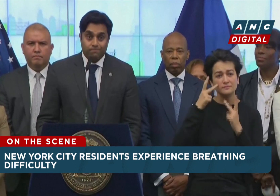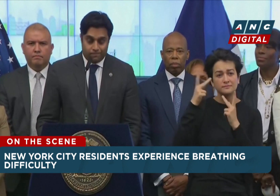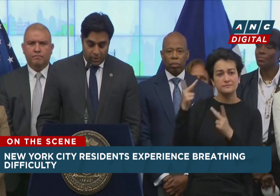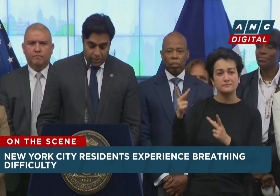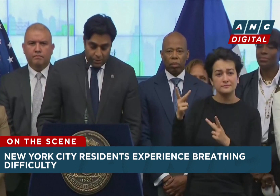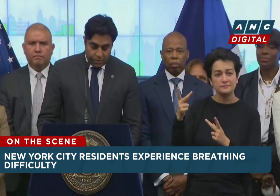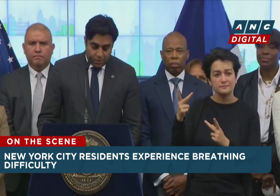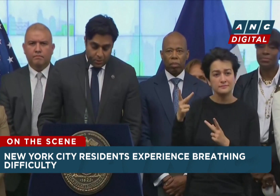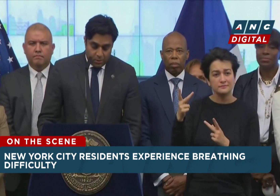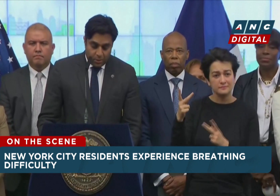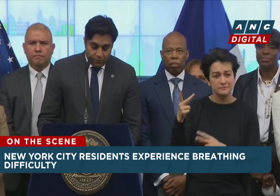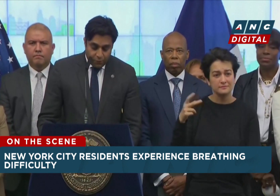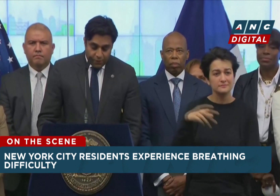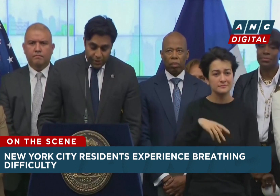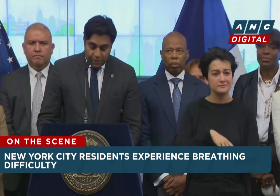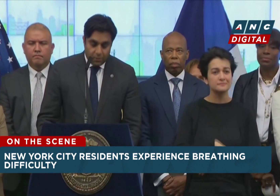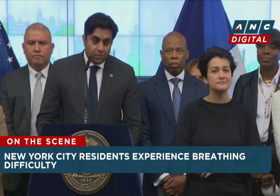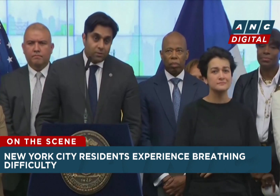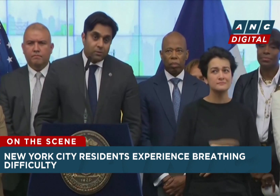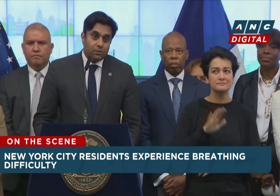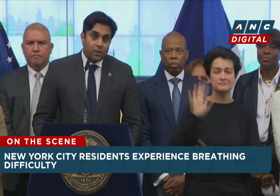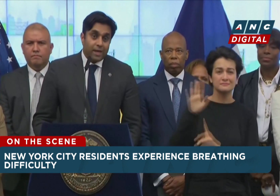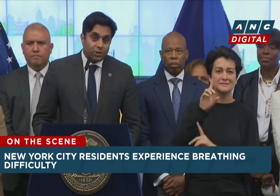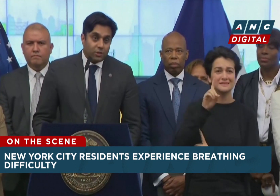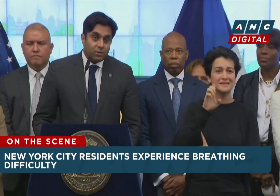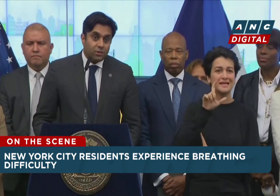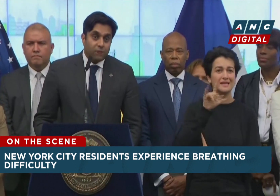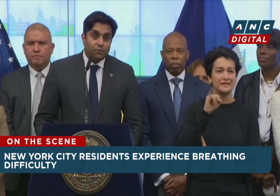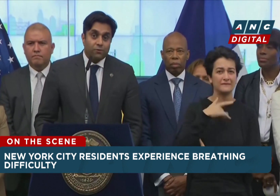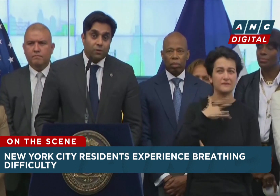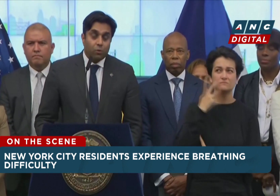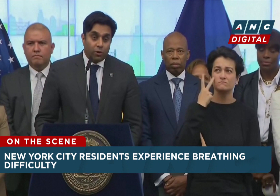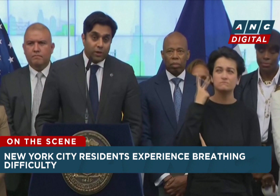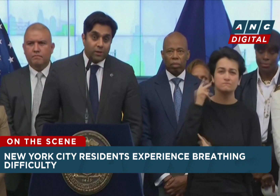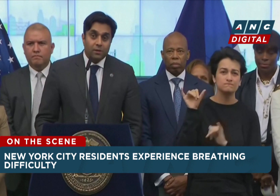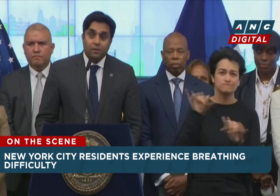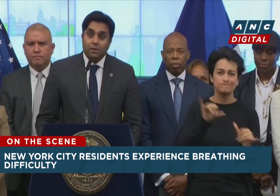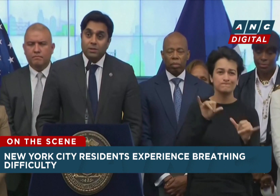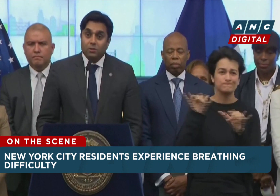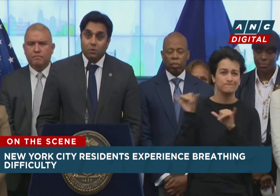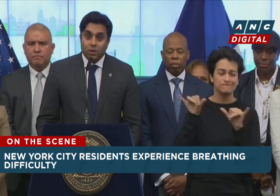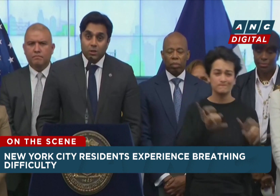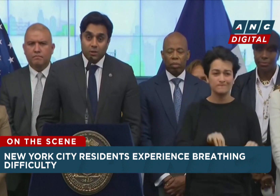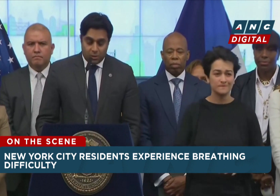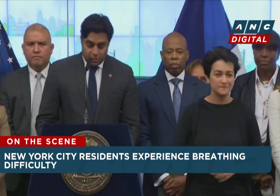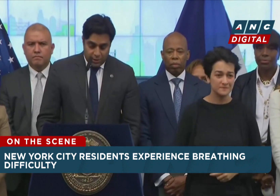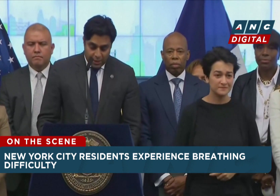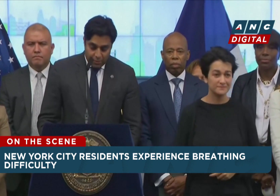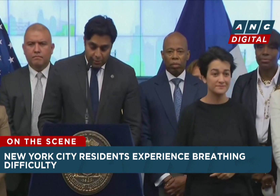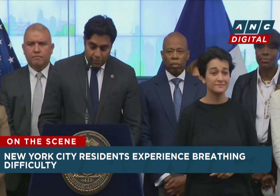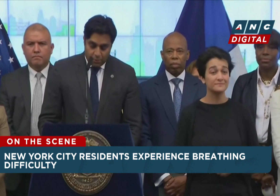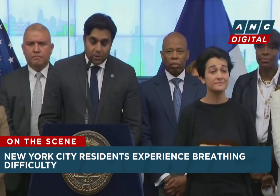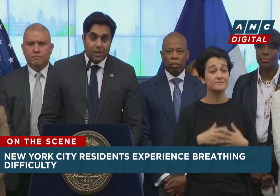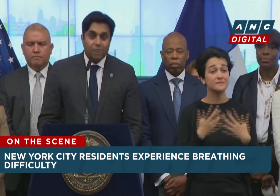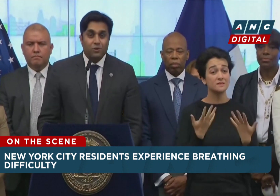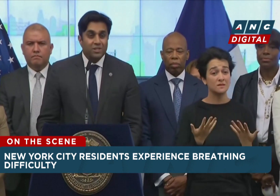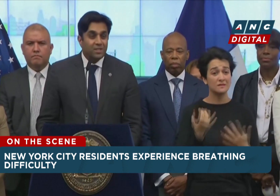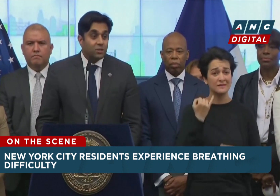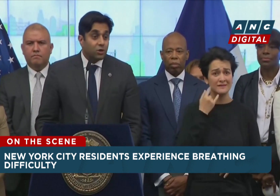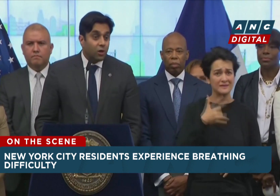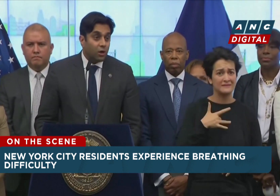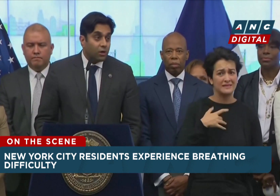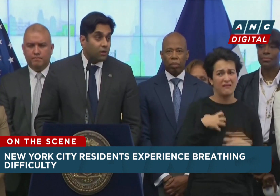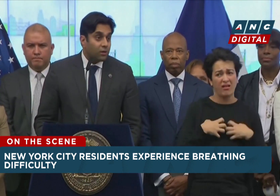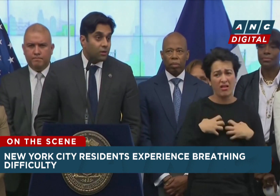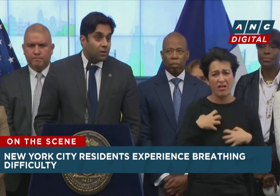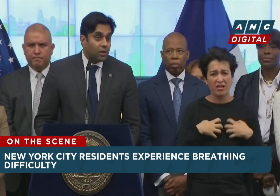in June. If you feel anxious, if you feel worried, that's totally understandable. If